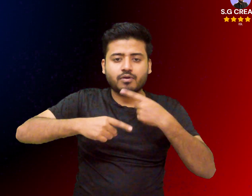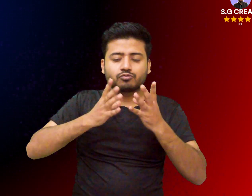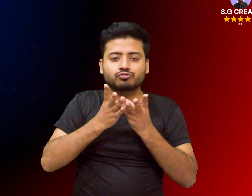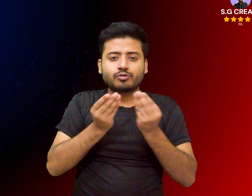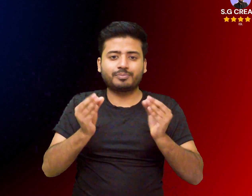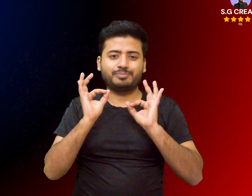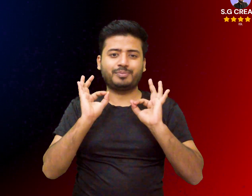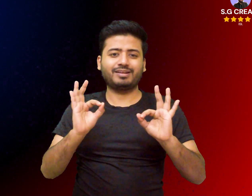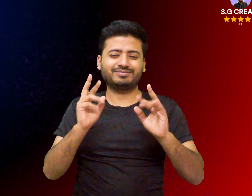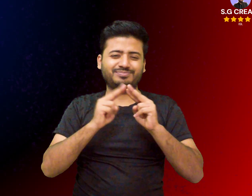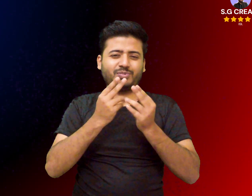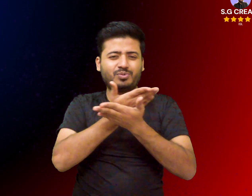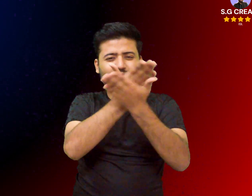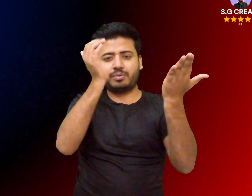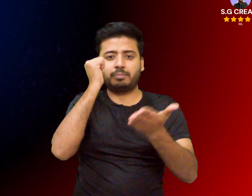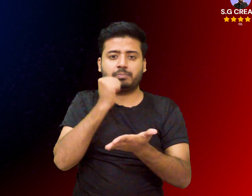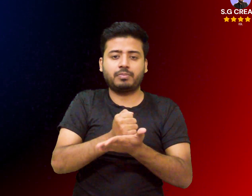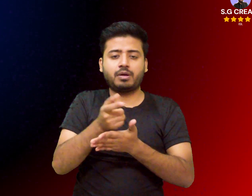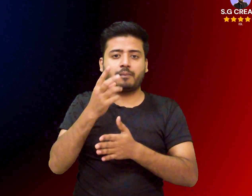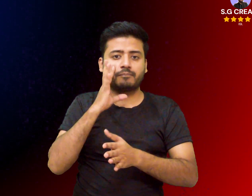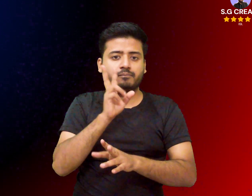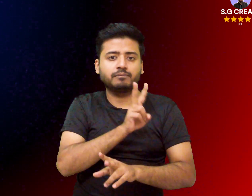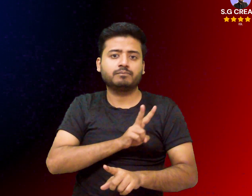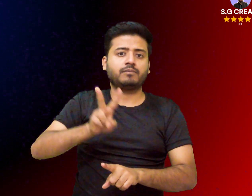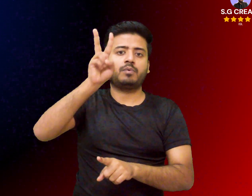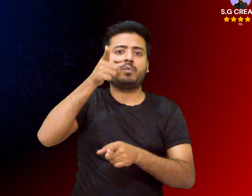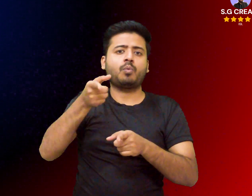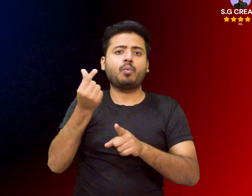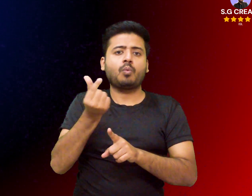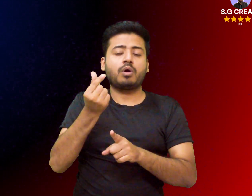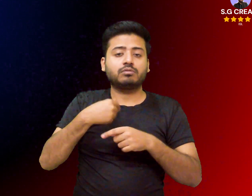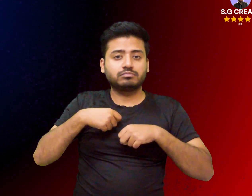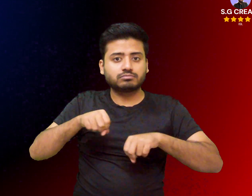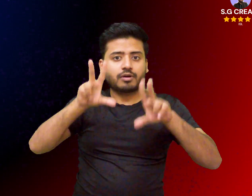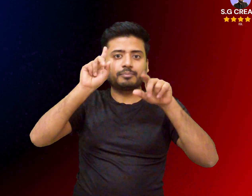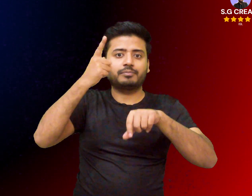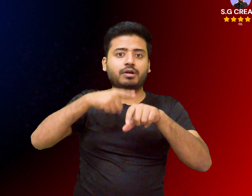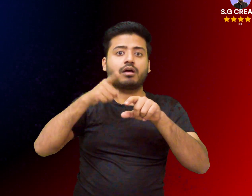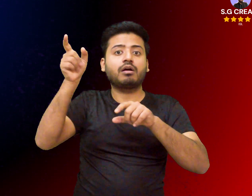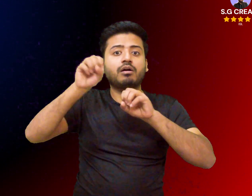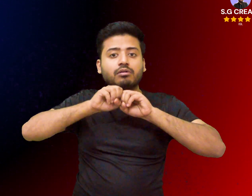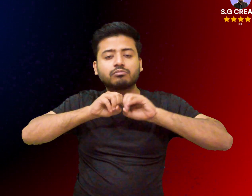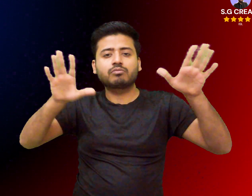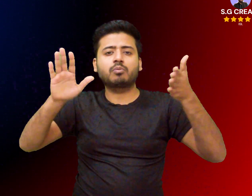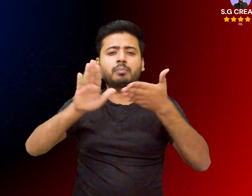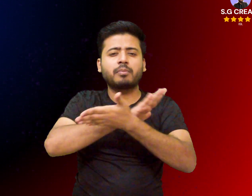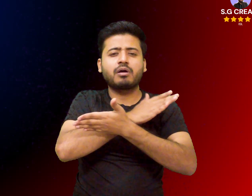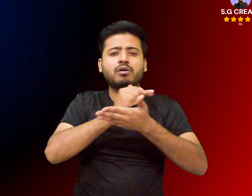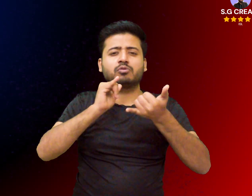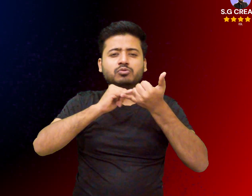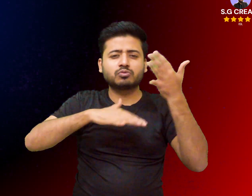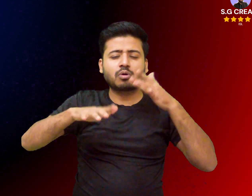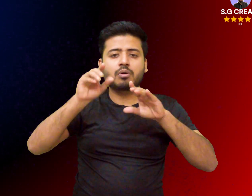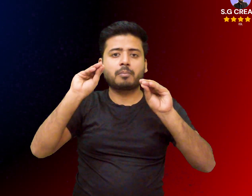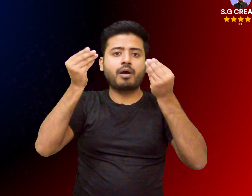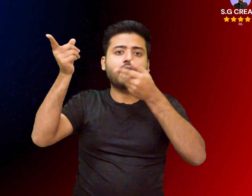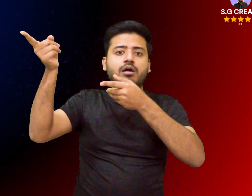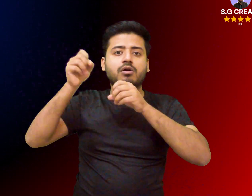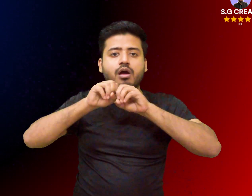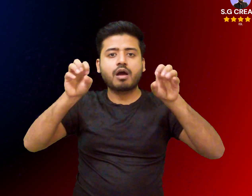for official information on ongoing studies individuals can check the clinical trials.gov database dandelion